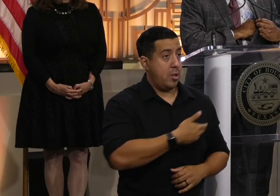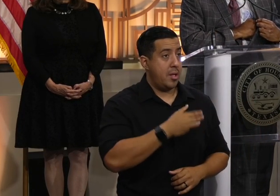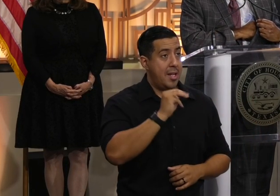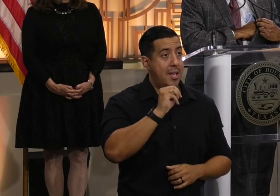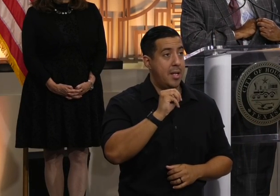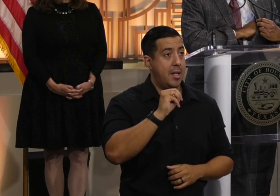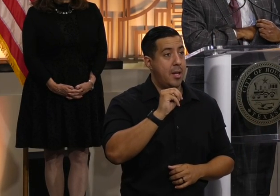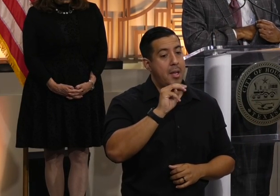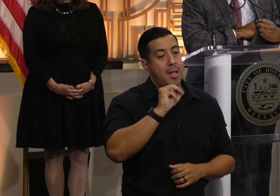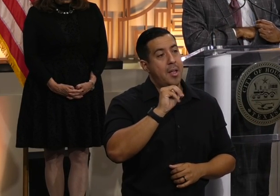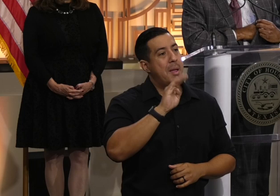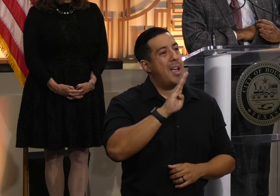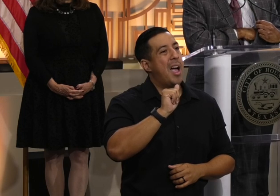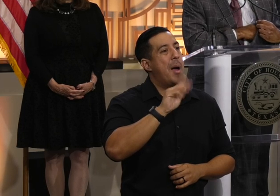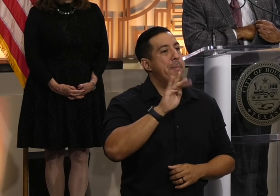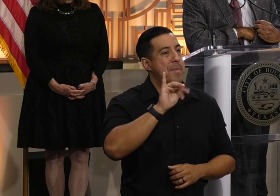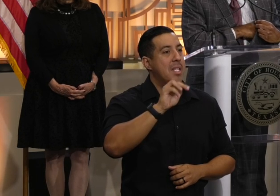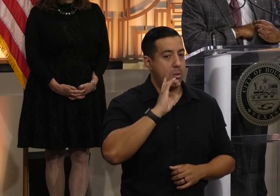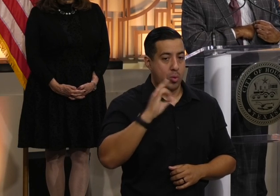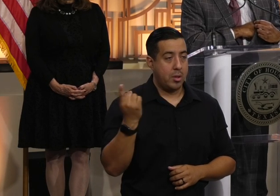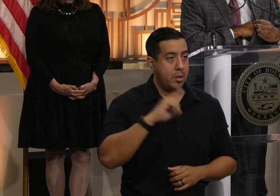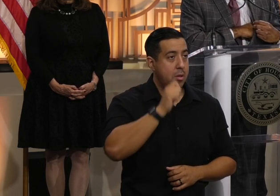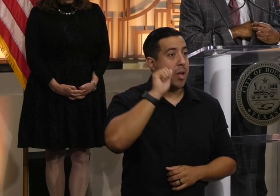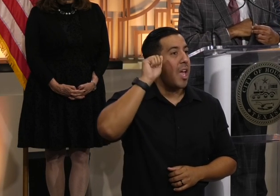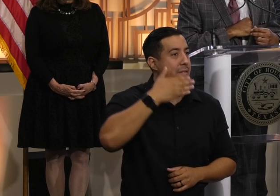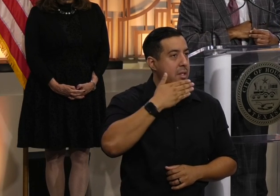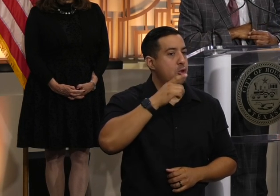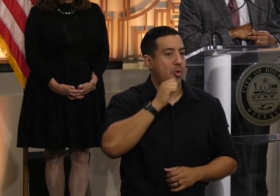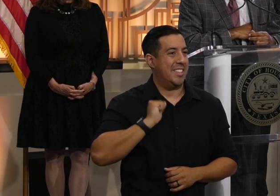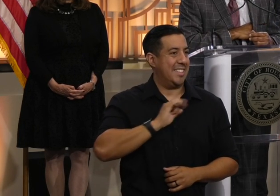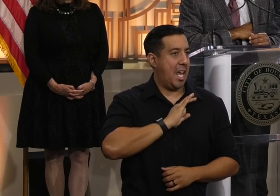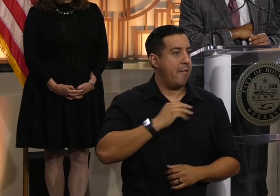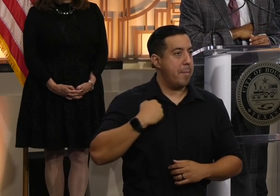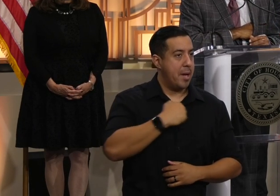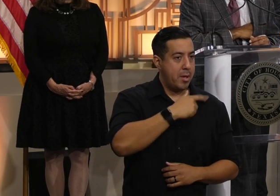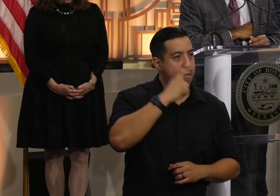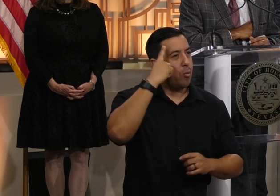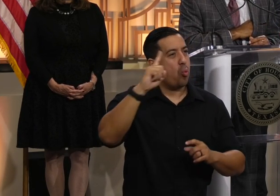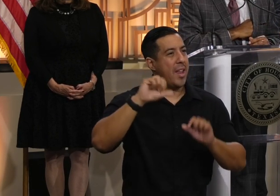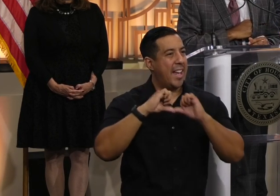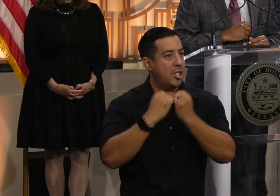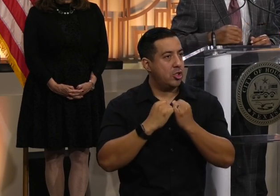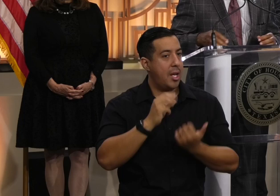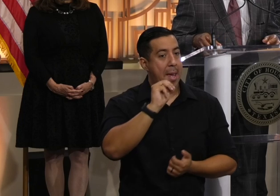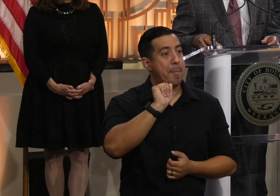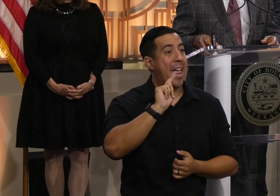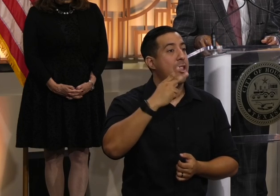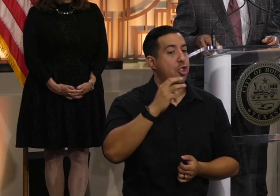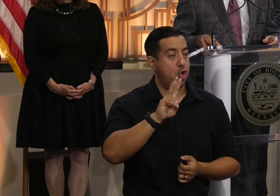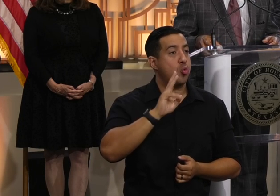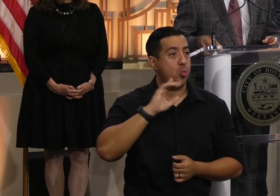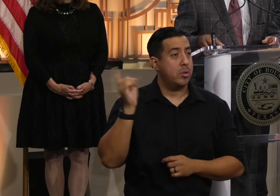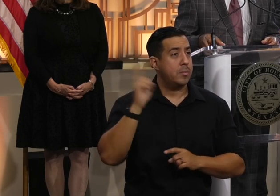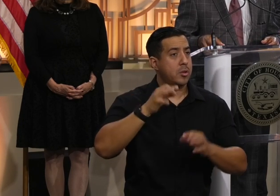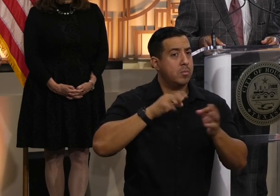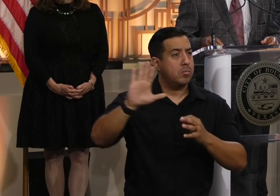Abid, an Afghan Special Immigrant Visa staff member from one of the HALF agencies. Matthew will share his six